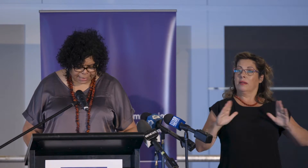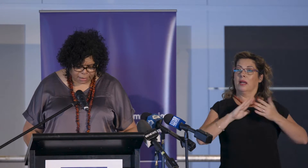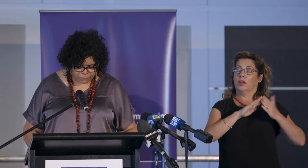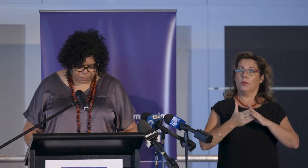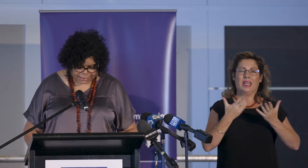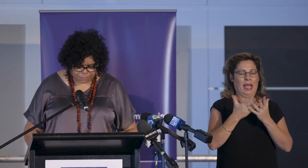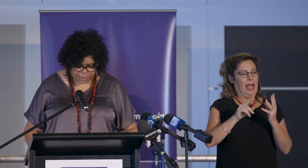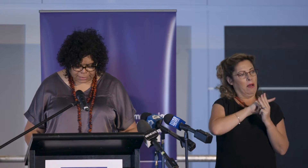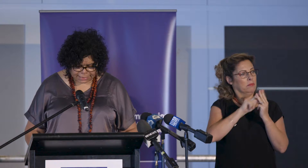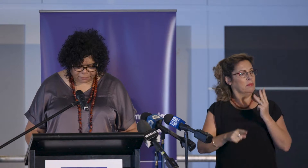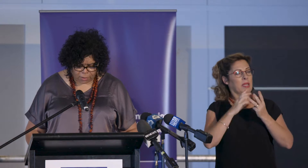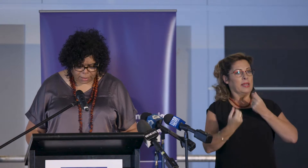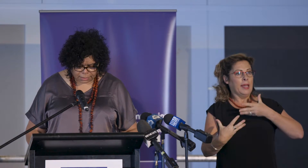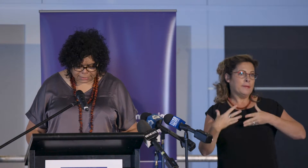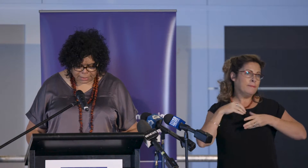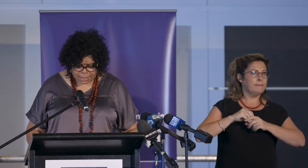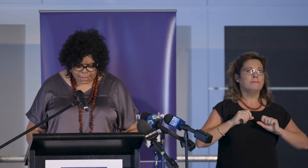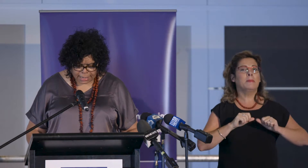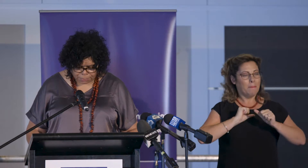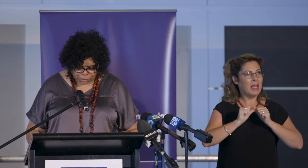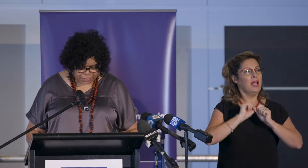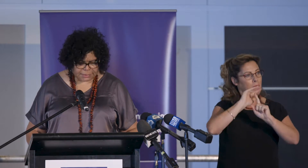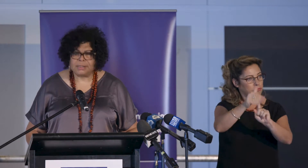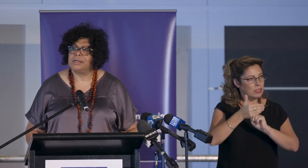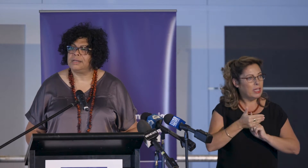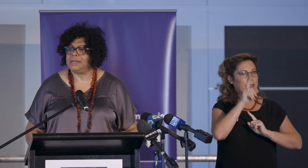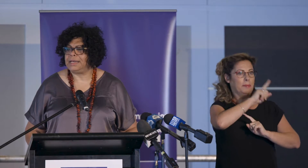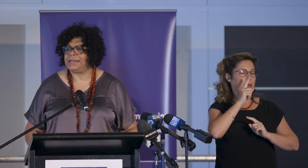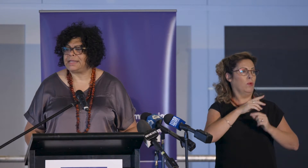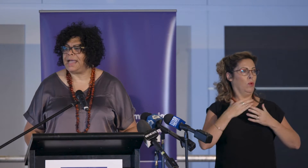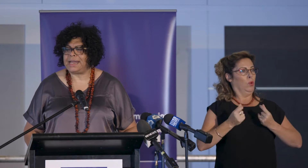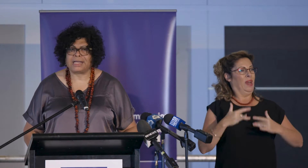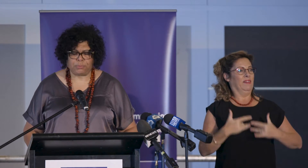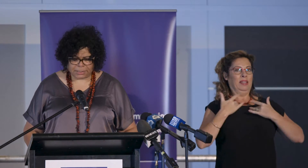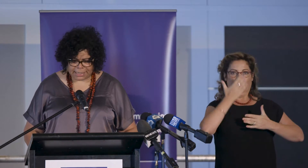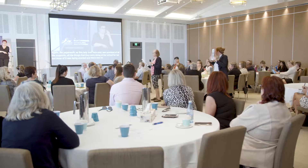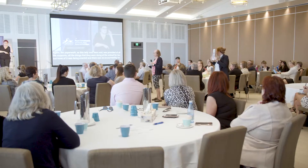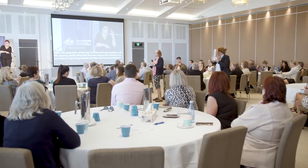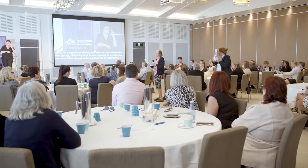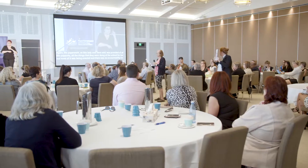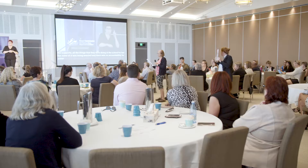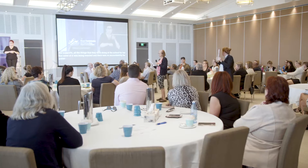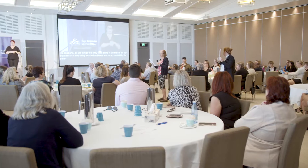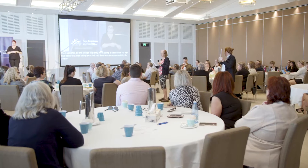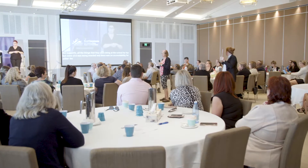disability from experiencing violence, abuse, neglect and exploitation.